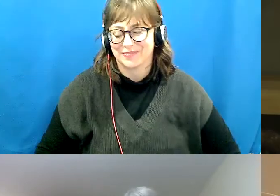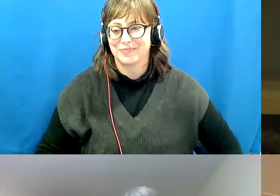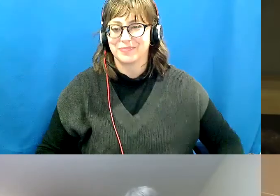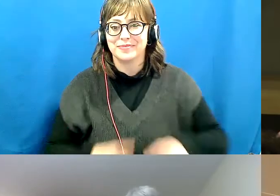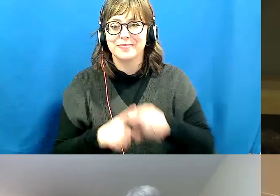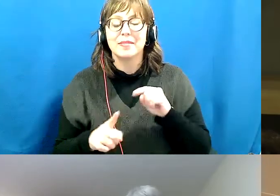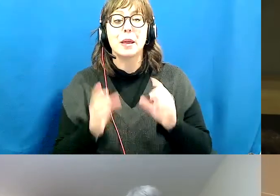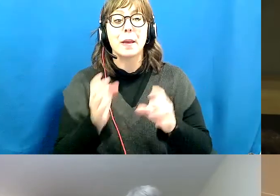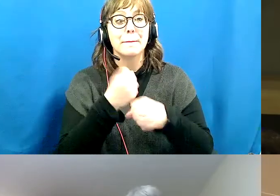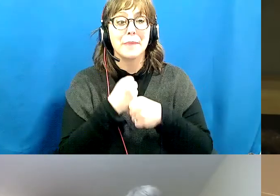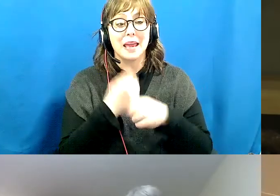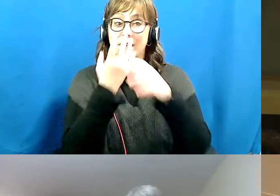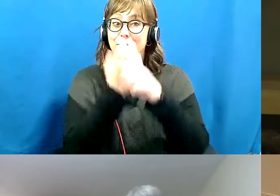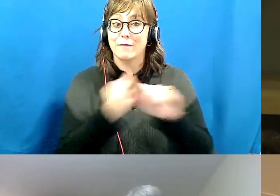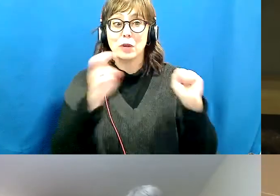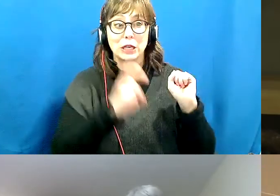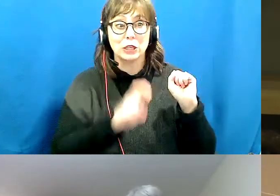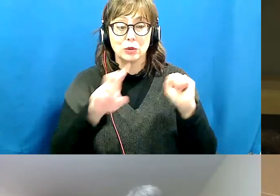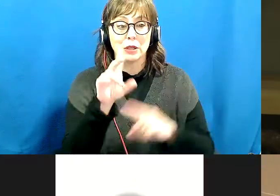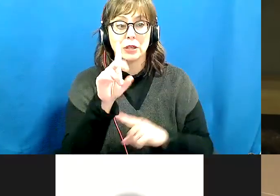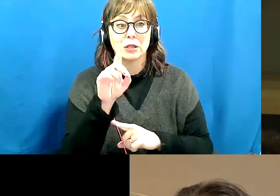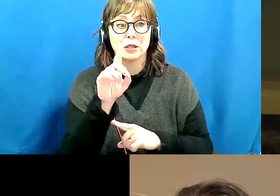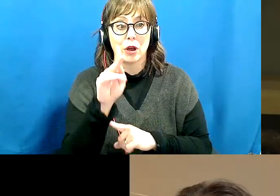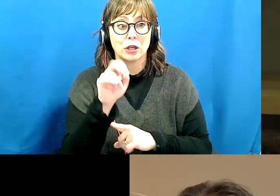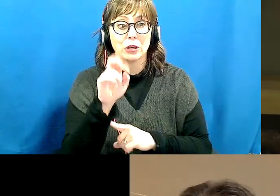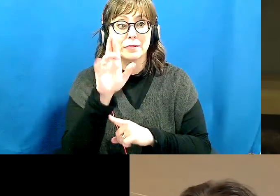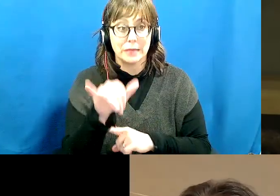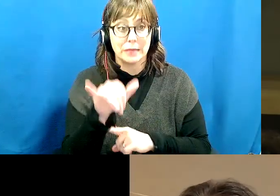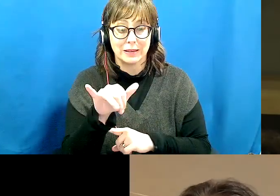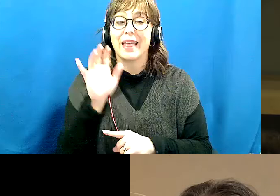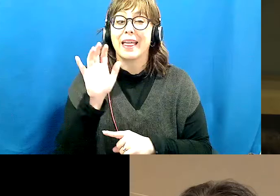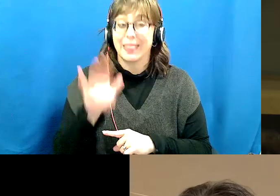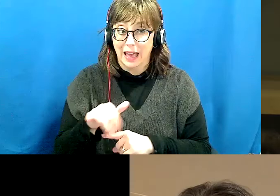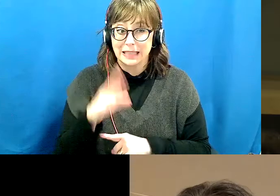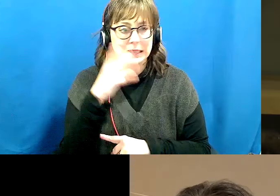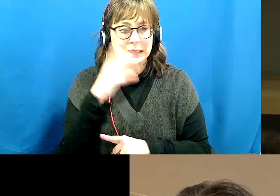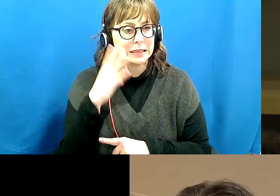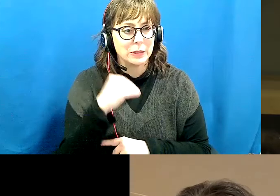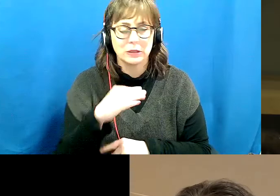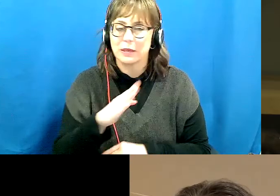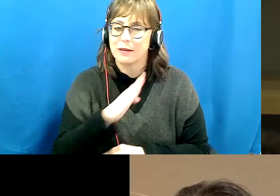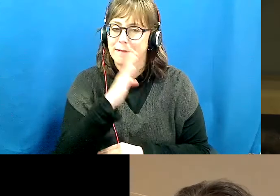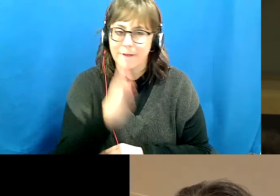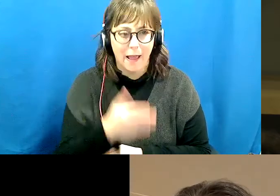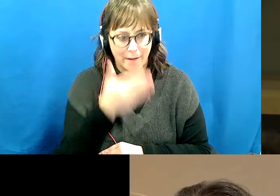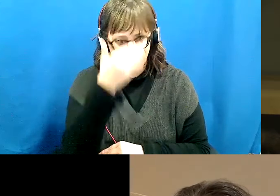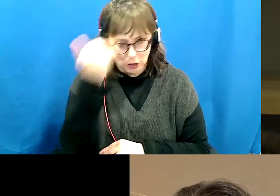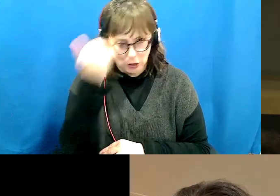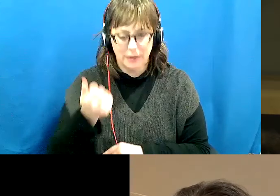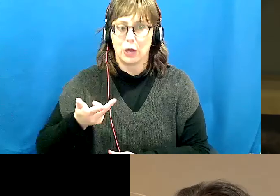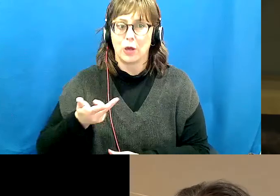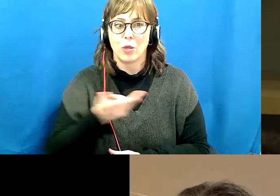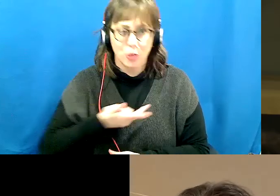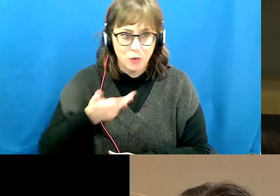Making the Freedom Tour documentary is an experience we will never forget. The three of us, along